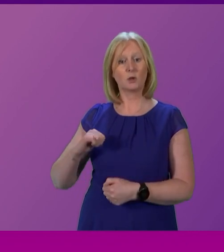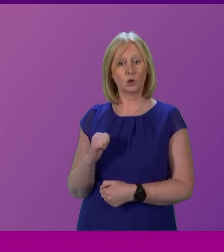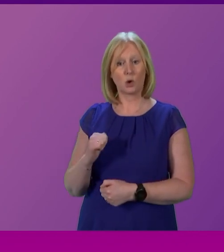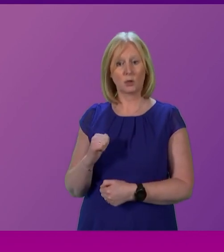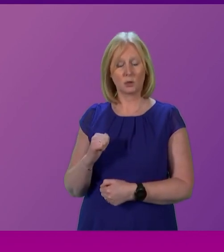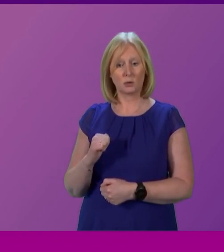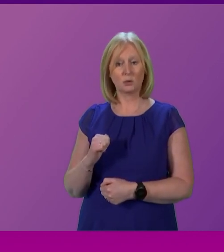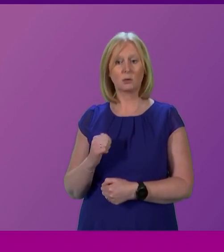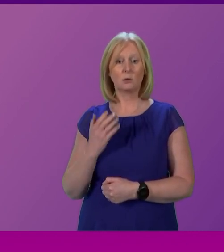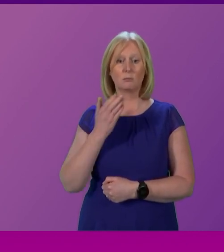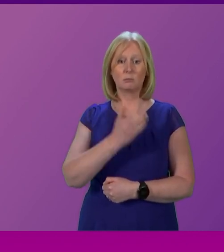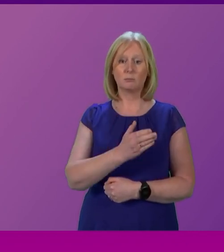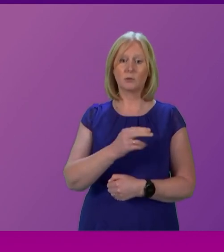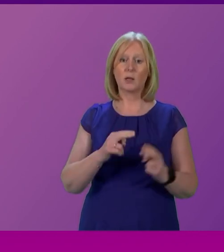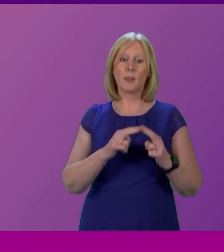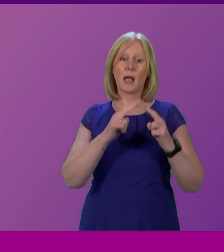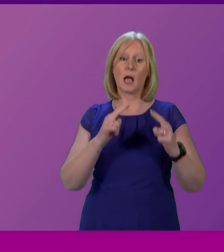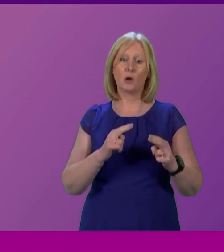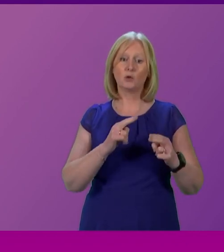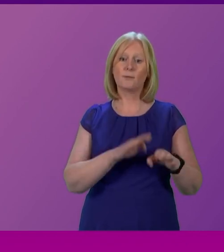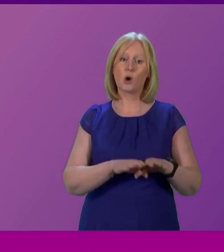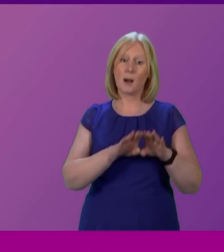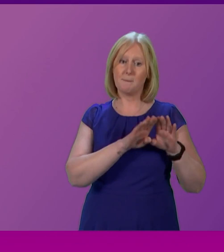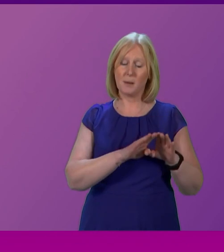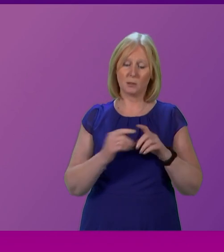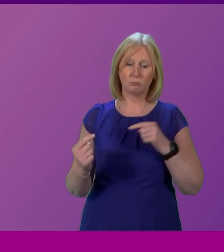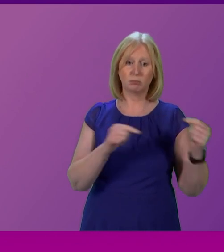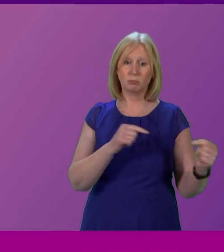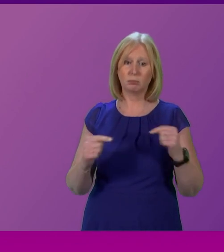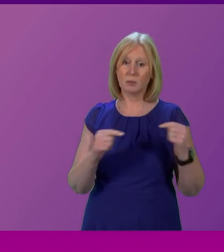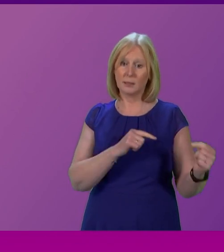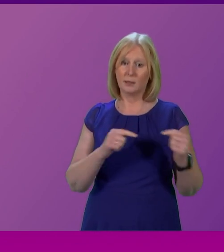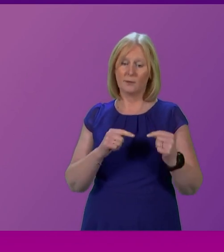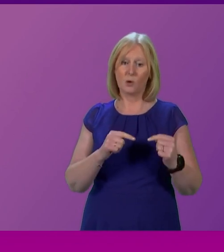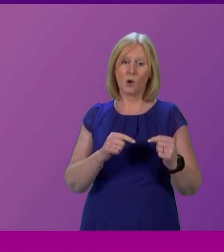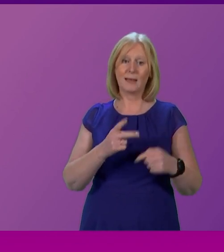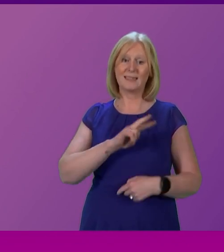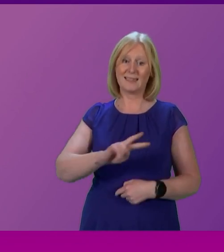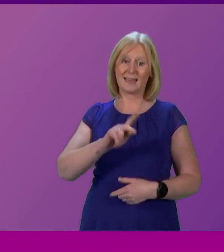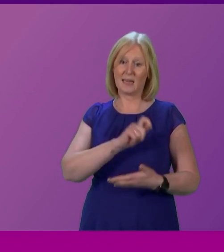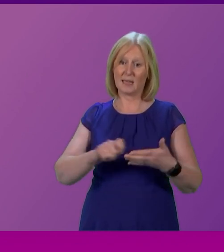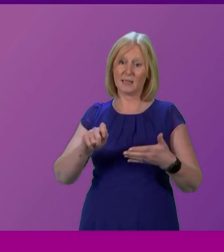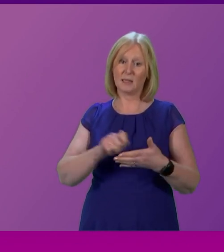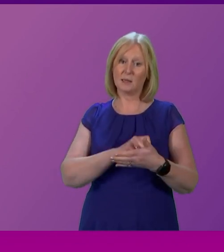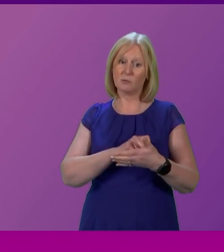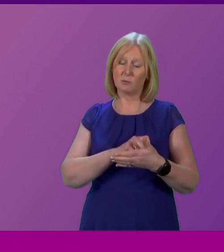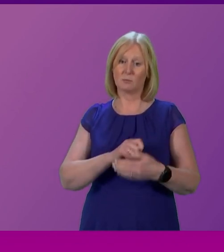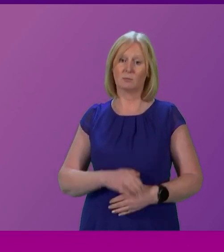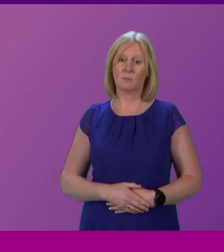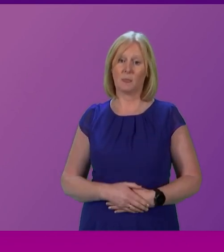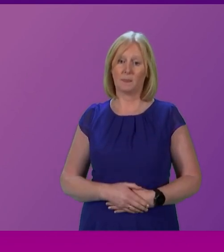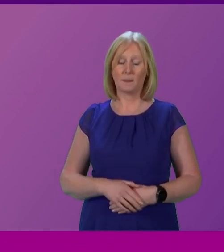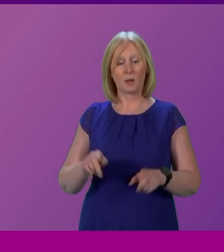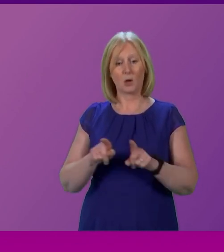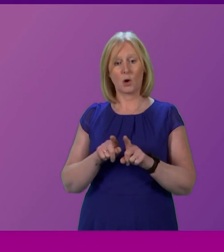at the House of Commons in favour of the argument that they have for a second independence referendum, and to seek, as